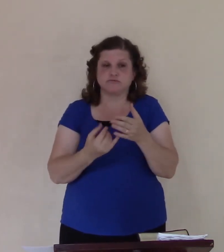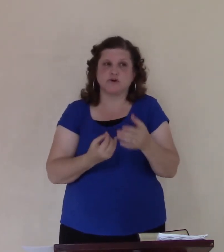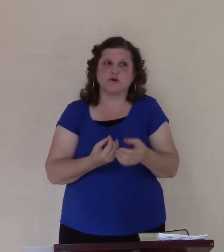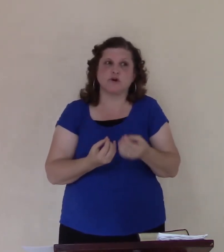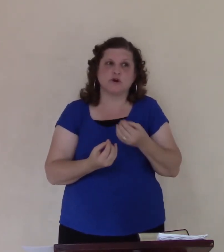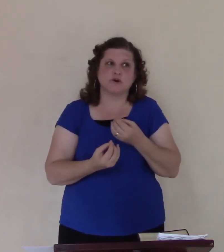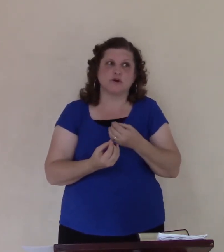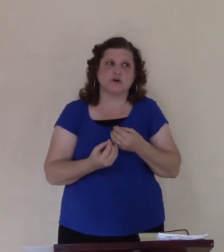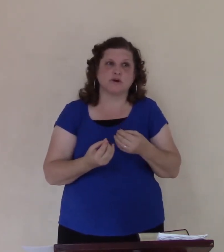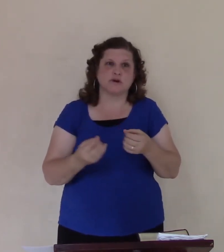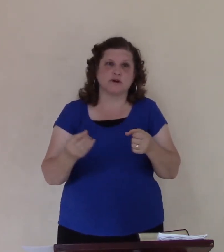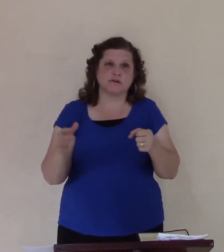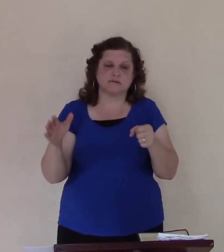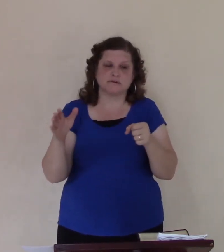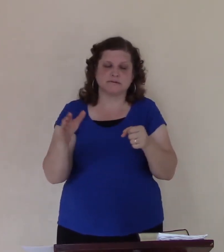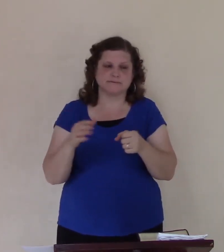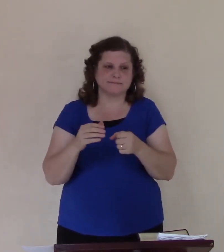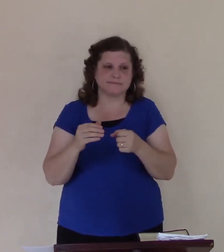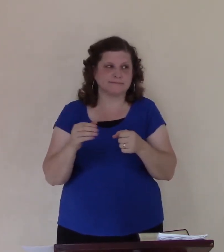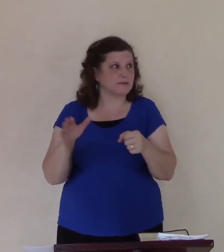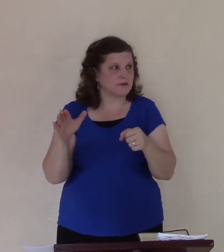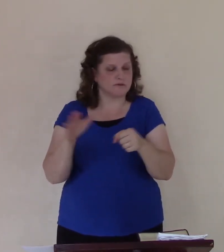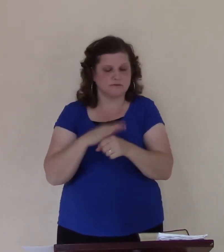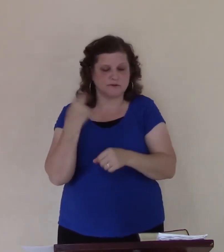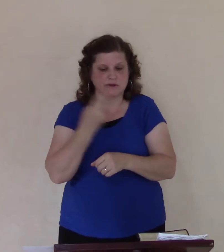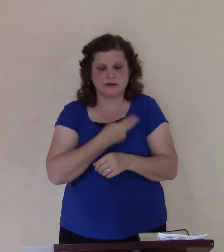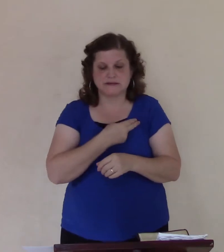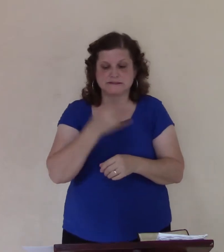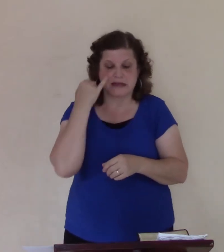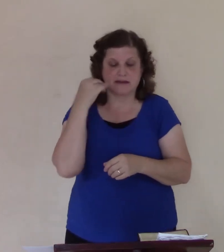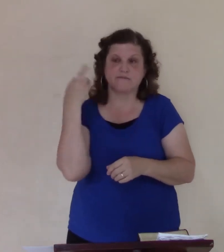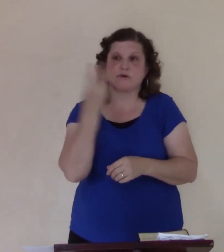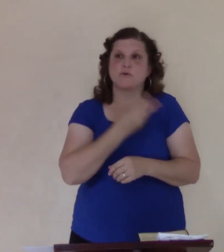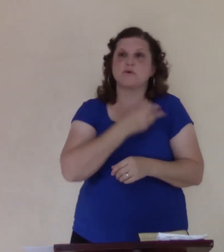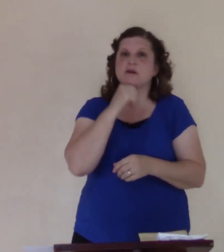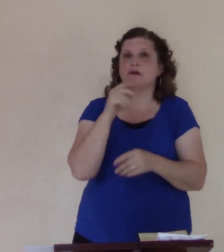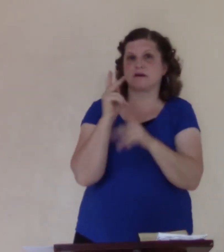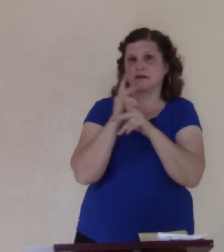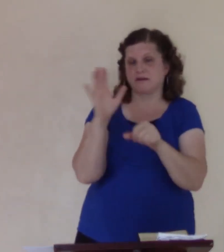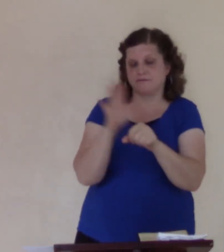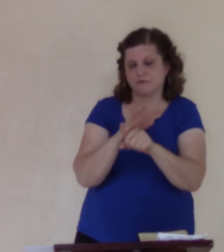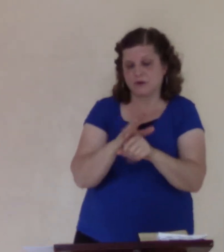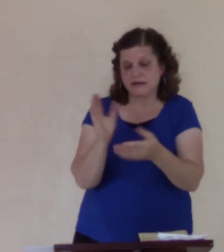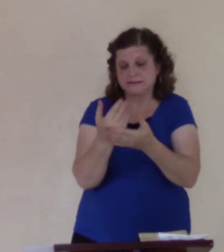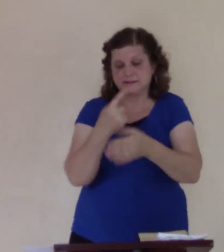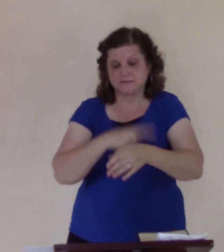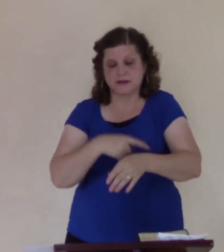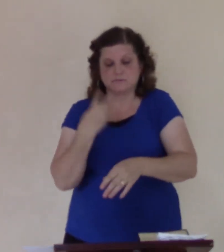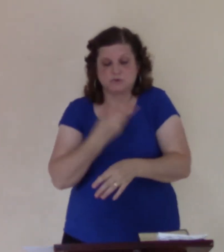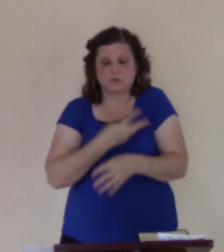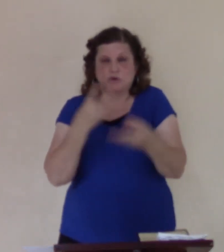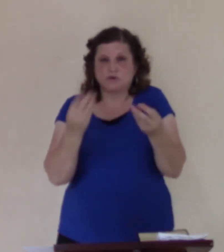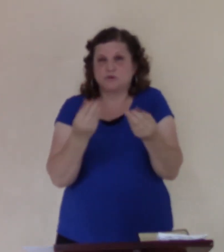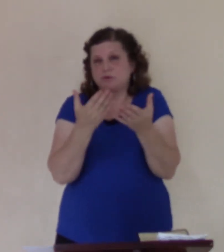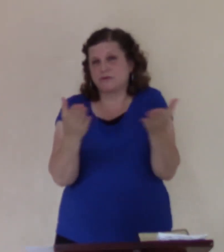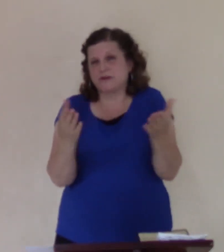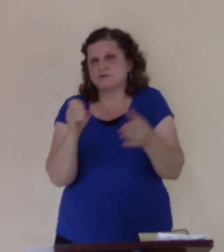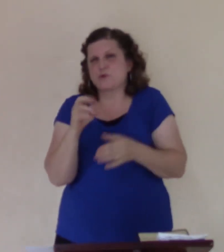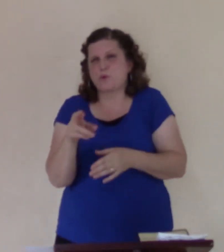Sometimes it can cause us to do things or to say things we normally will not do or say. Sometimes it causes us